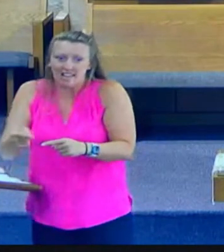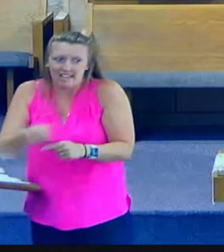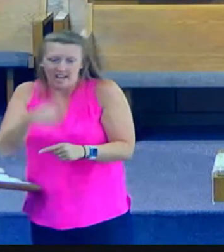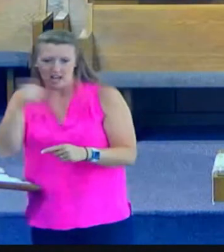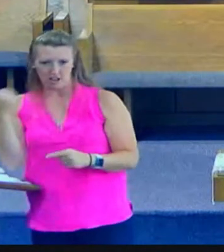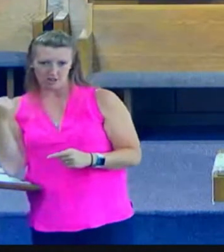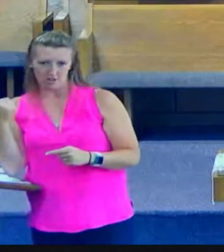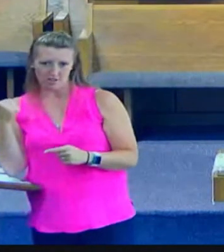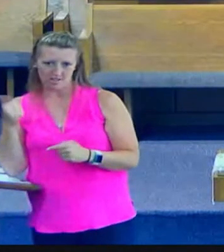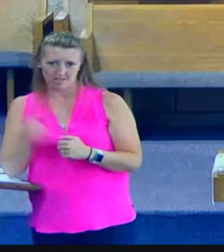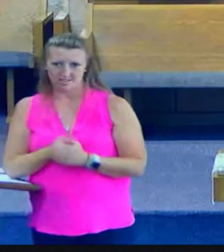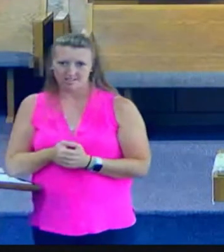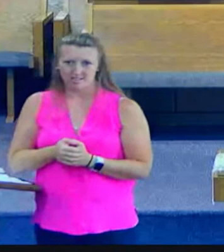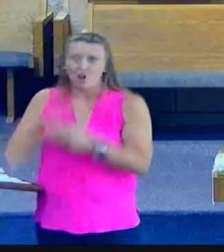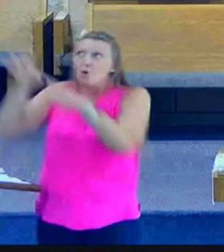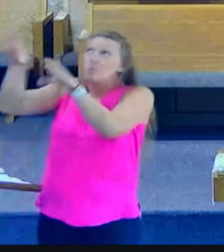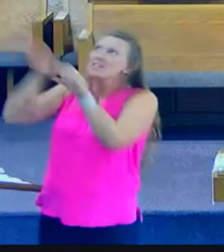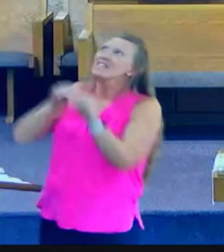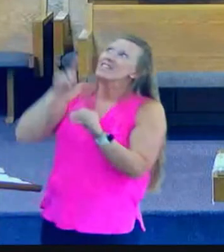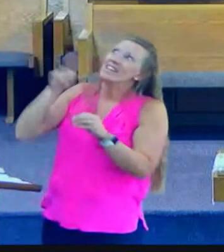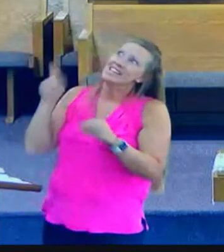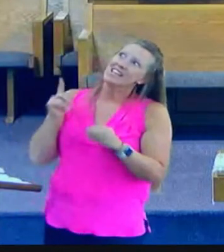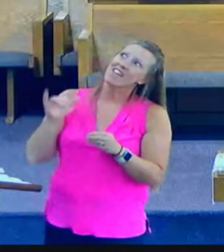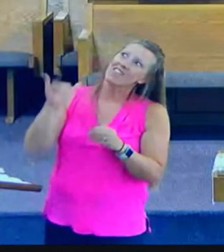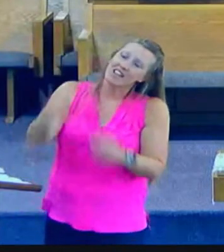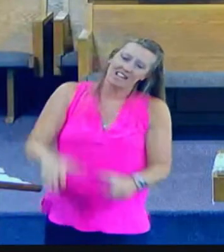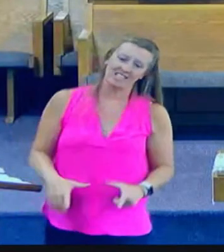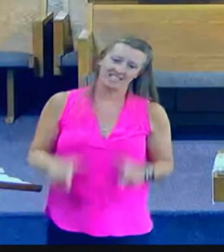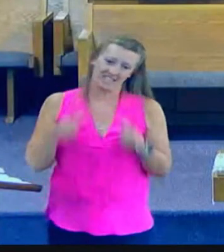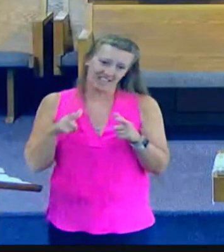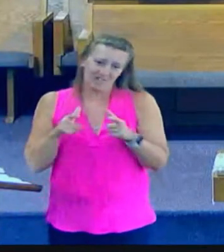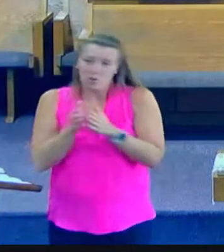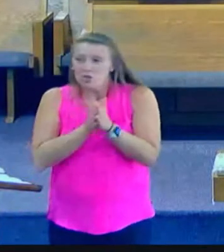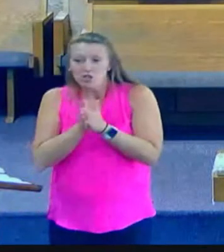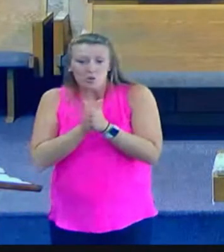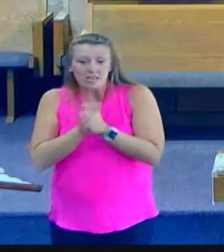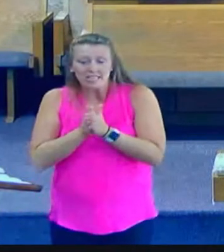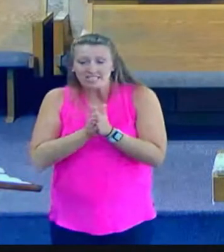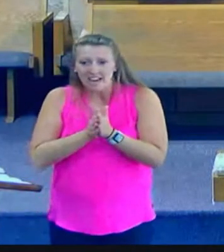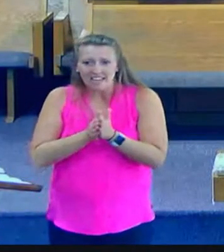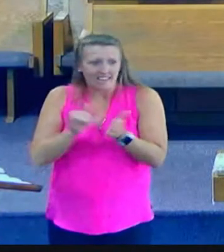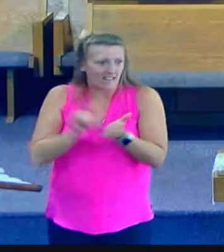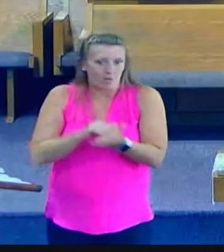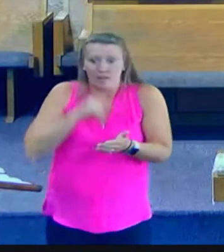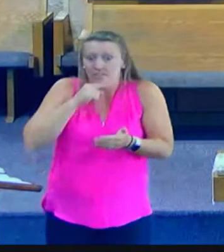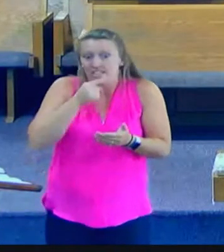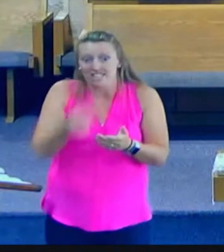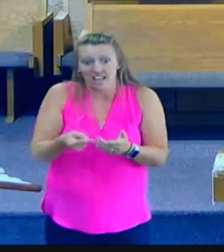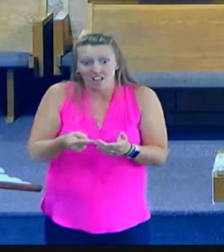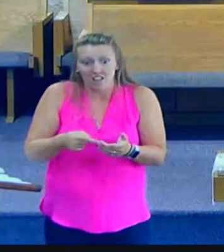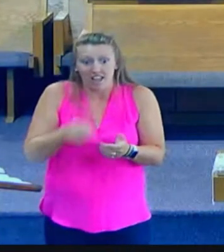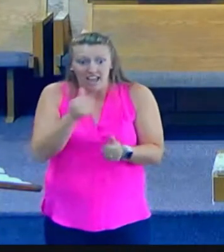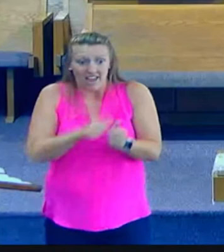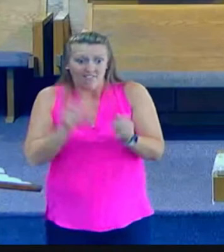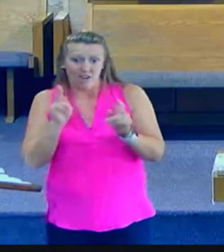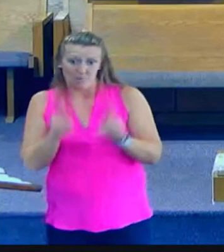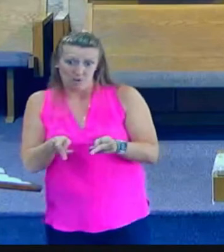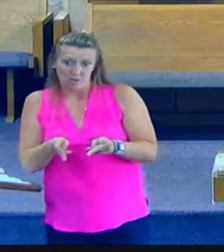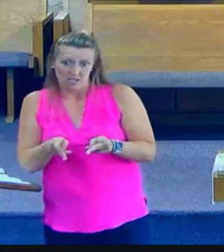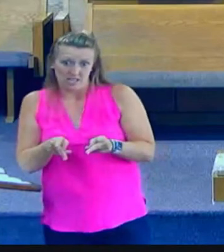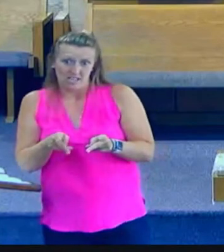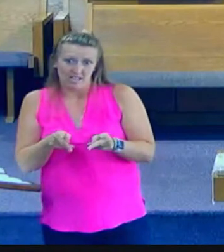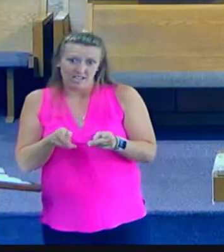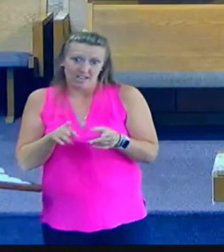everlasting life and so excited by the offer that we simply must tell everyone about the one